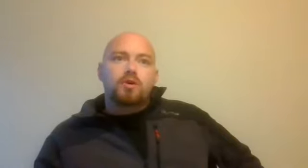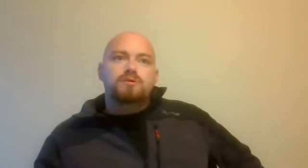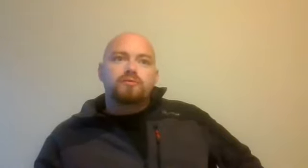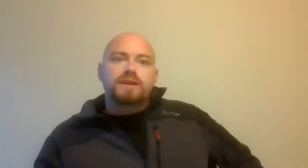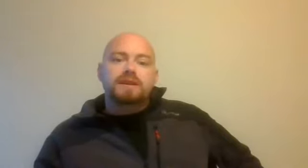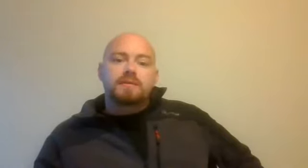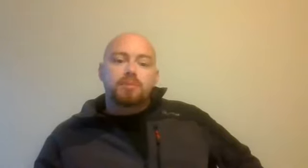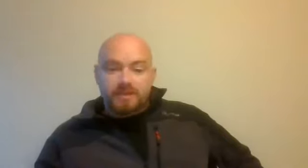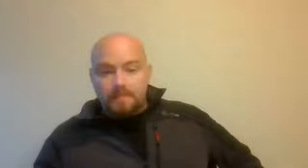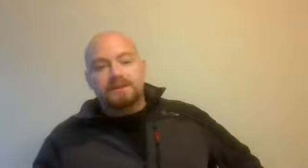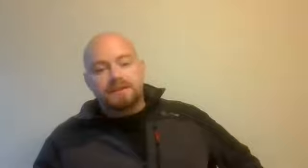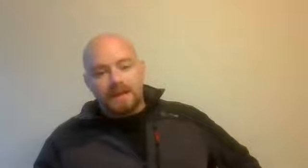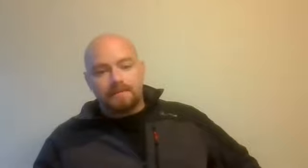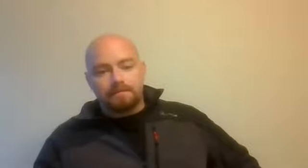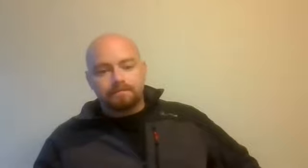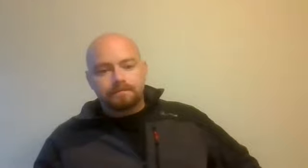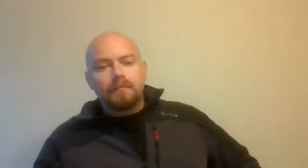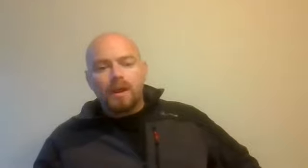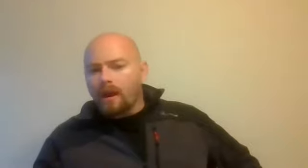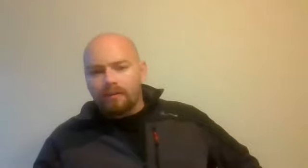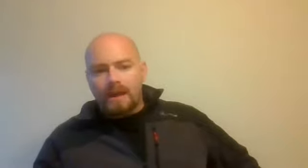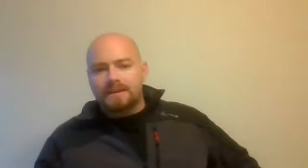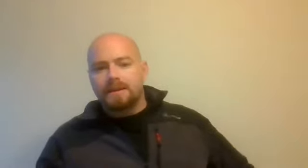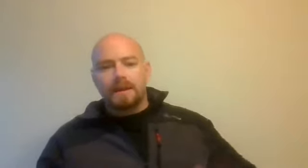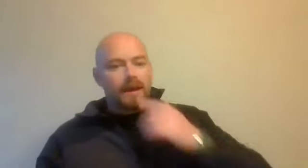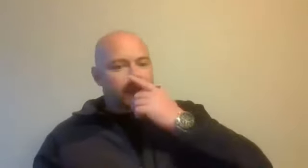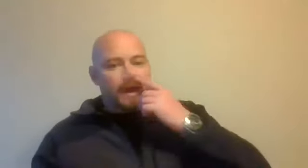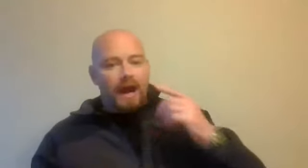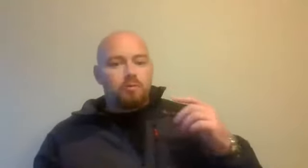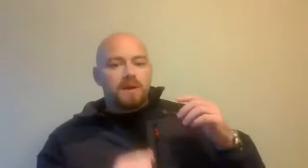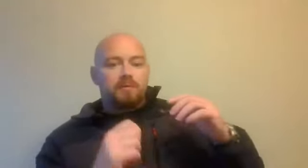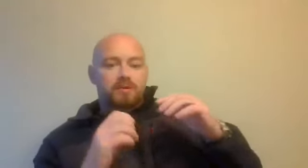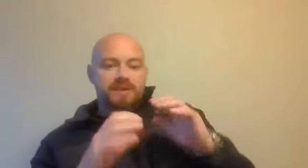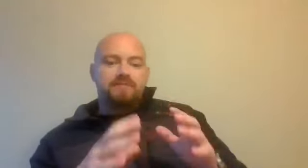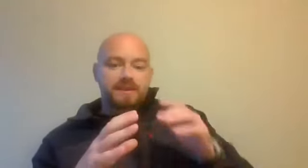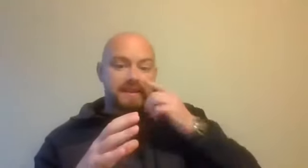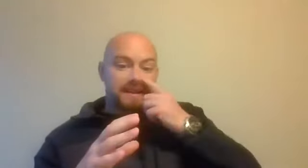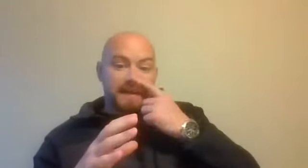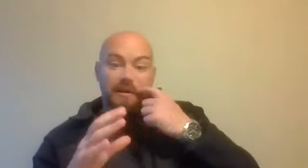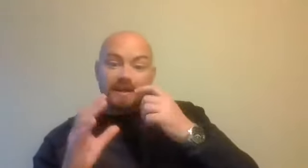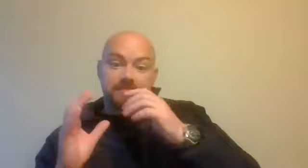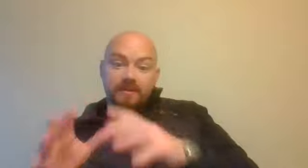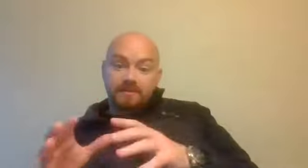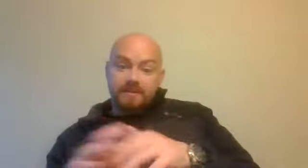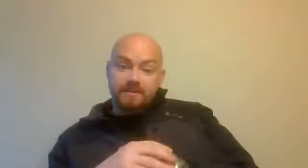comes to risk, risk perception is king, not reality. How people perceive risk is how they experience risk.